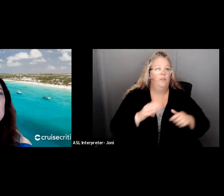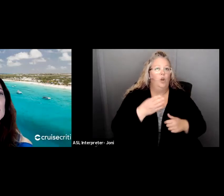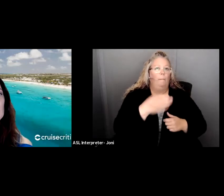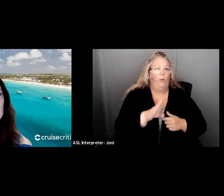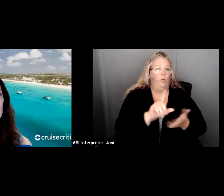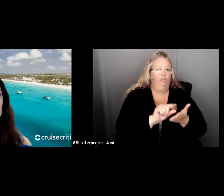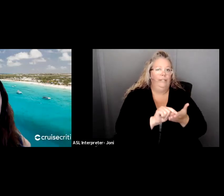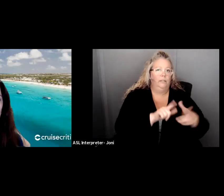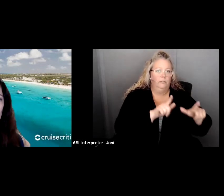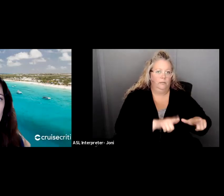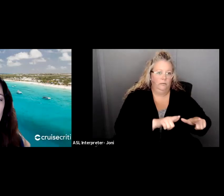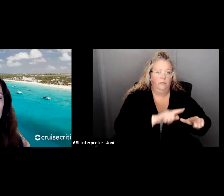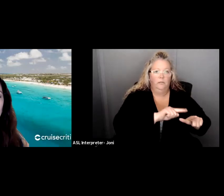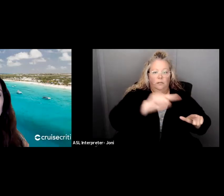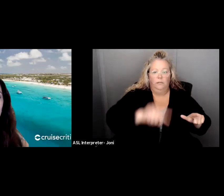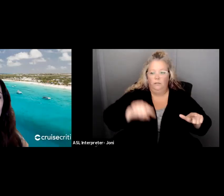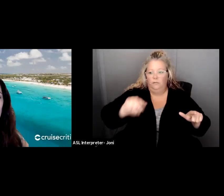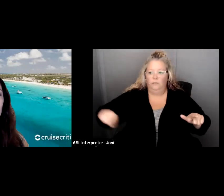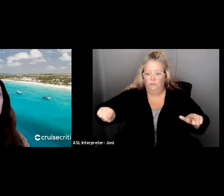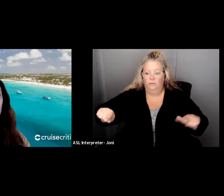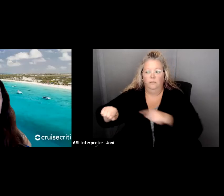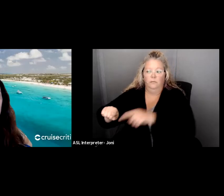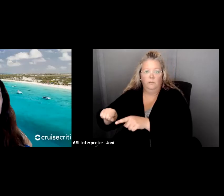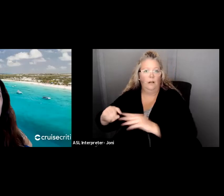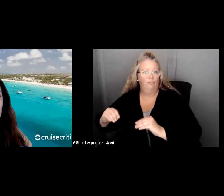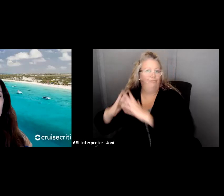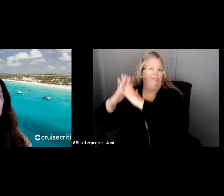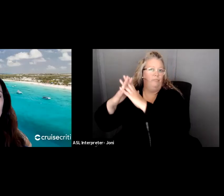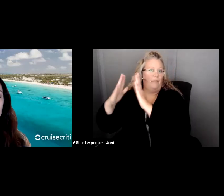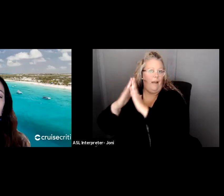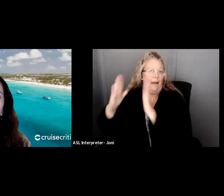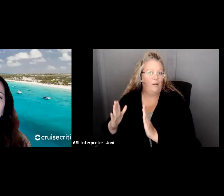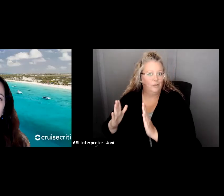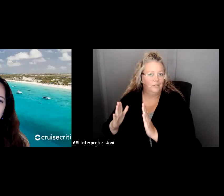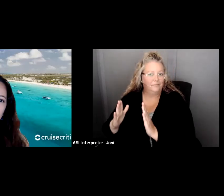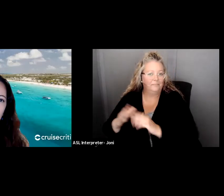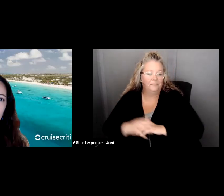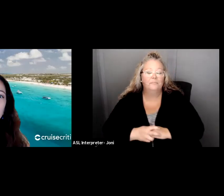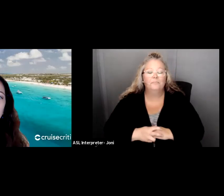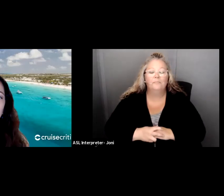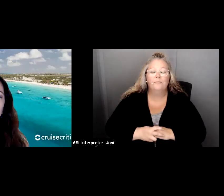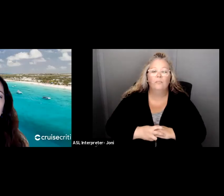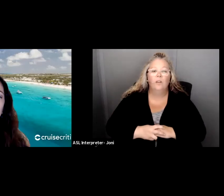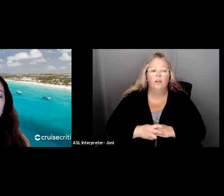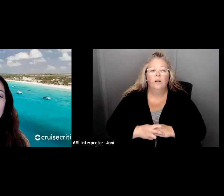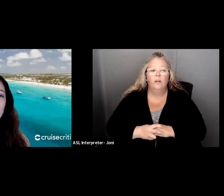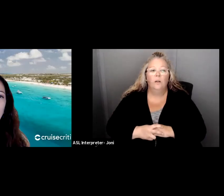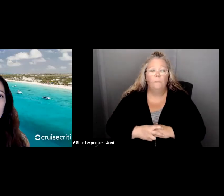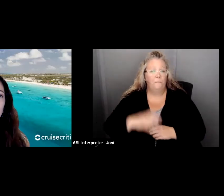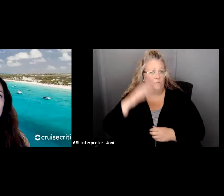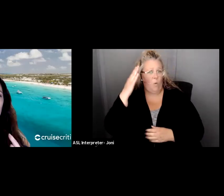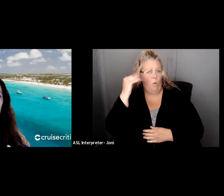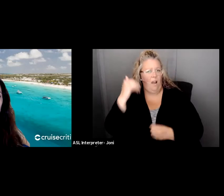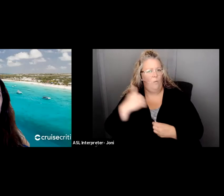fully finished house, constructed house. And why we do strategic planning is because we